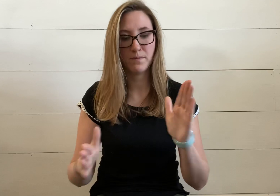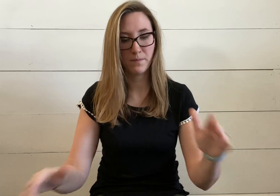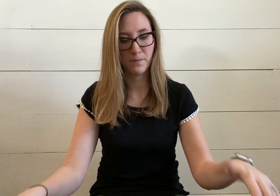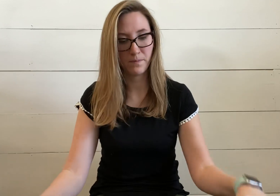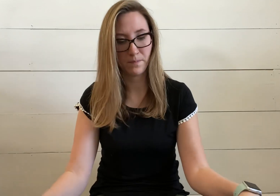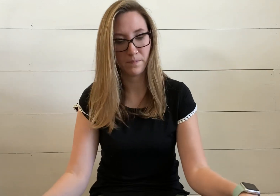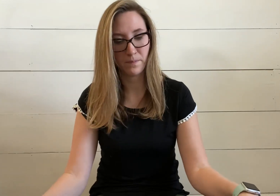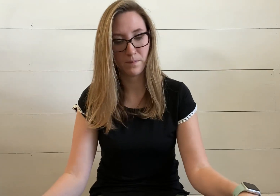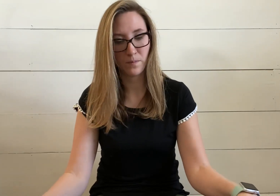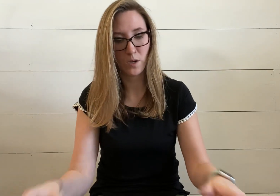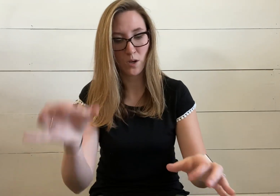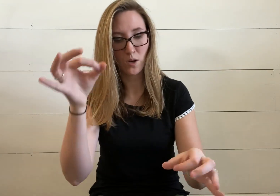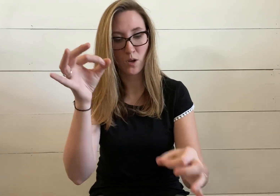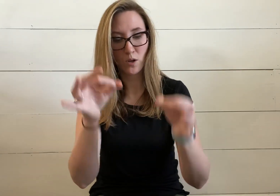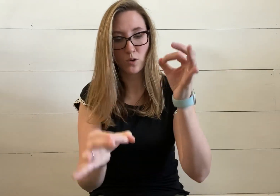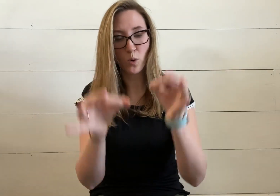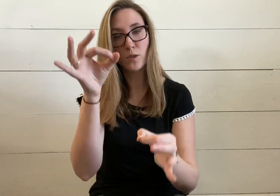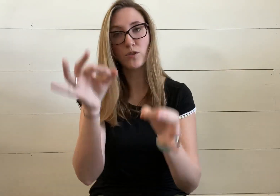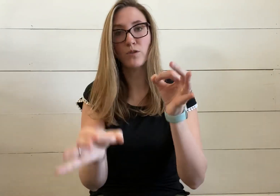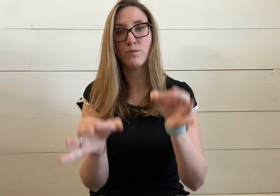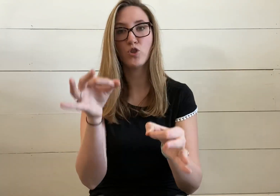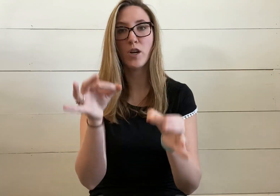court, judge,